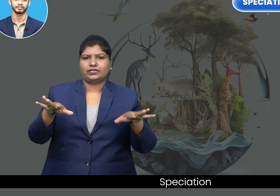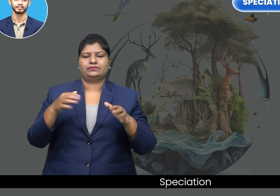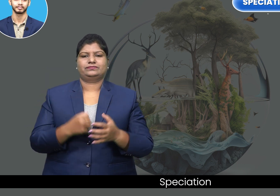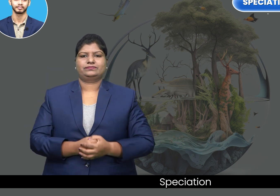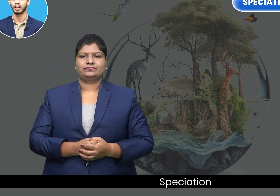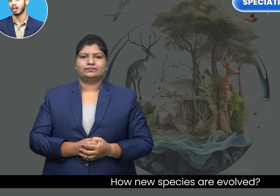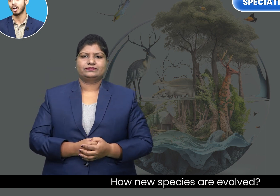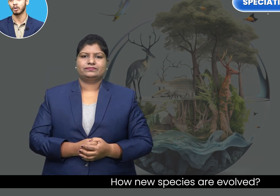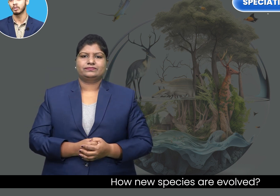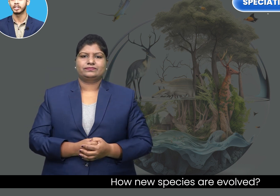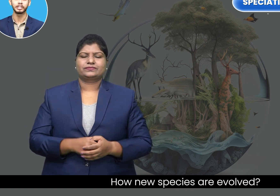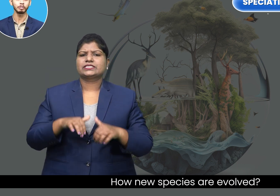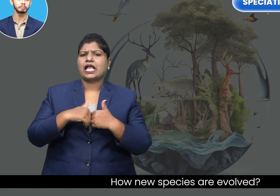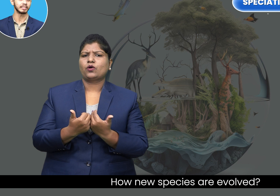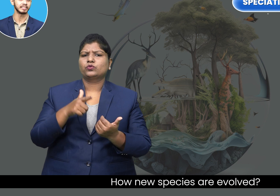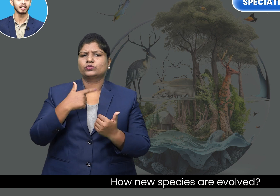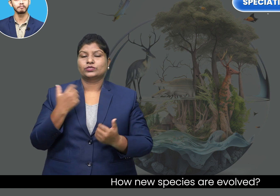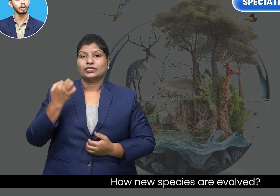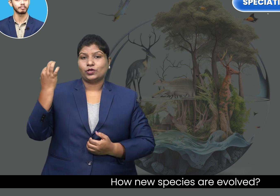How new species are evolved